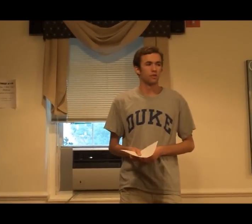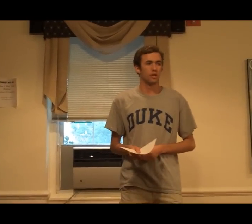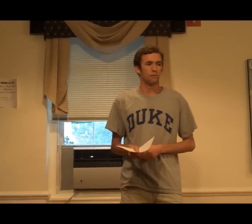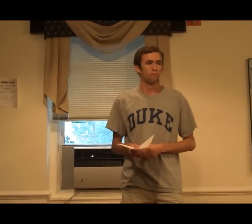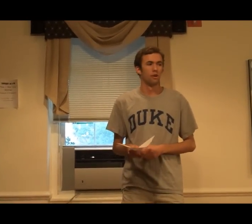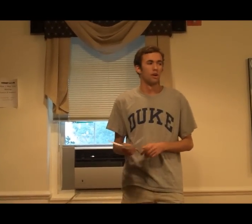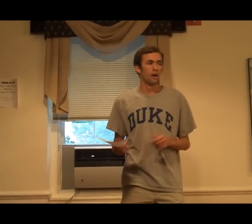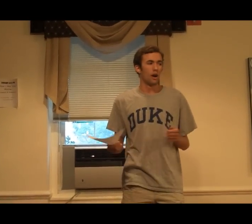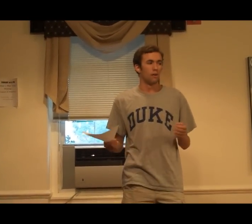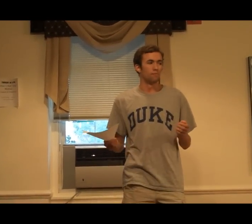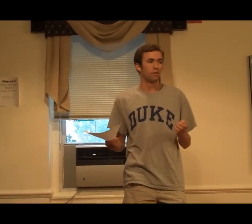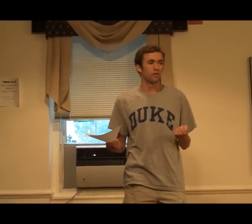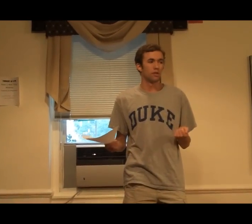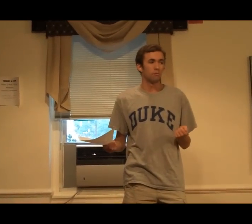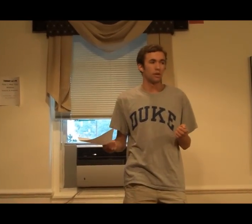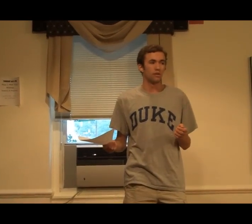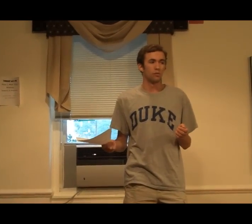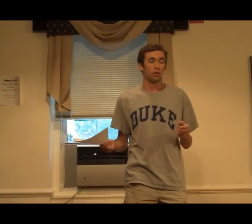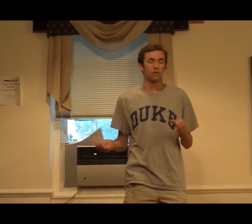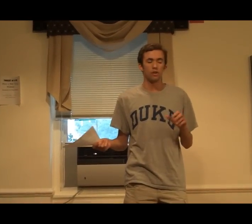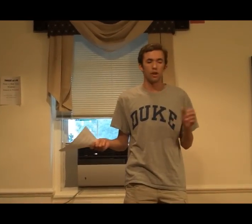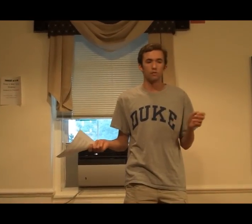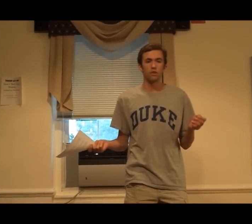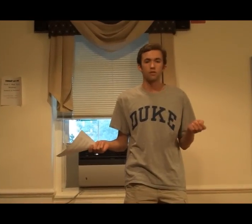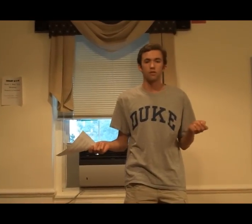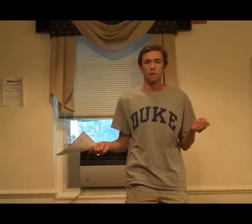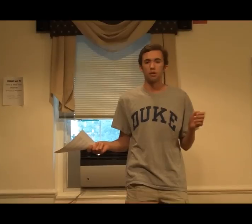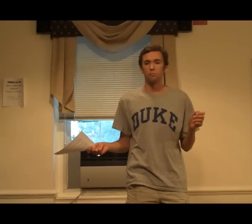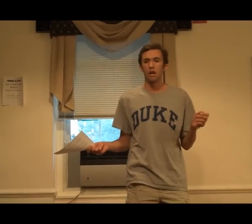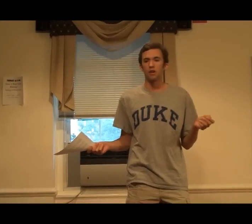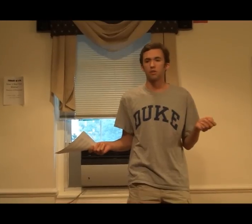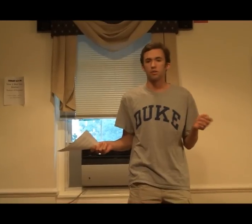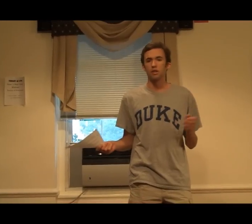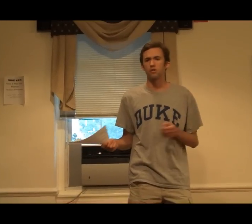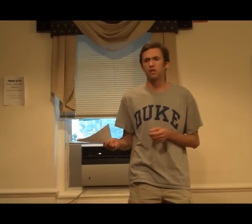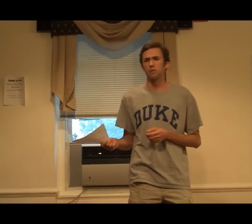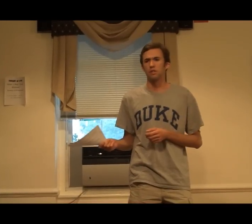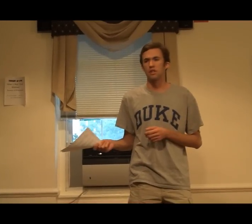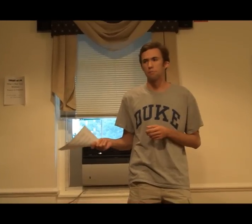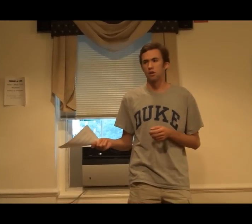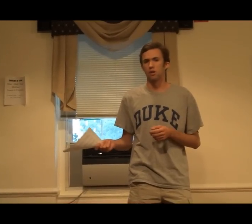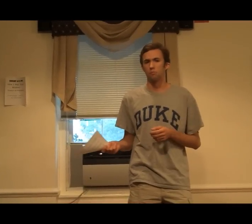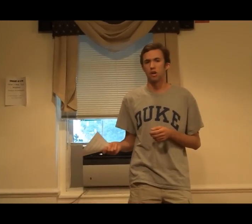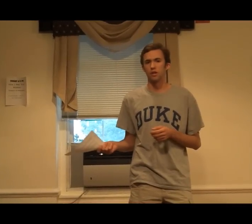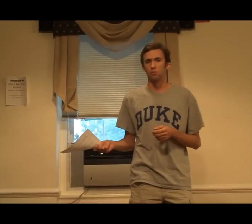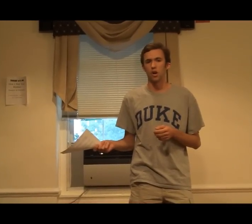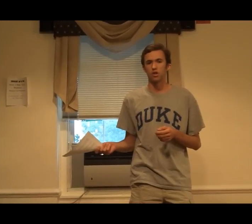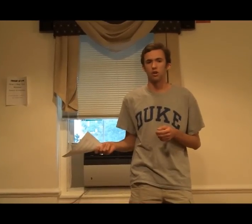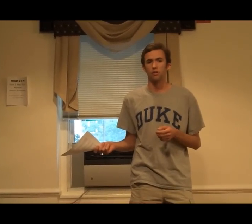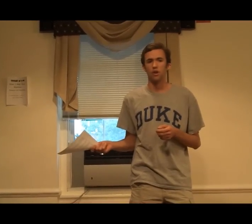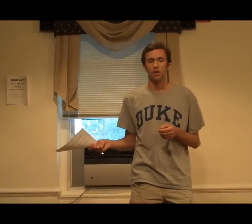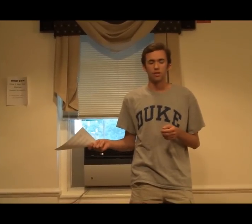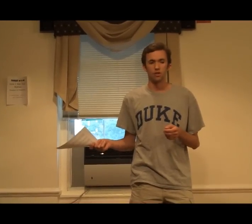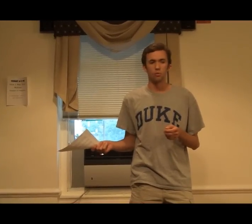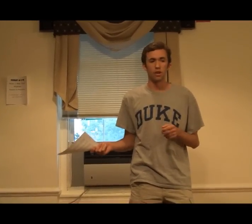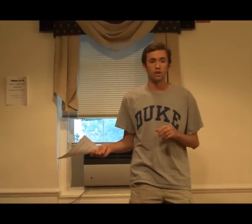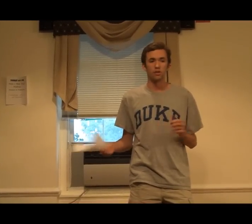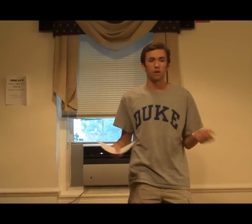NIMH. There was a chimpanzee, well, a researcher named Herb Terence was interested and skeptical in Project Washoe. So he wanted to try to